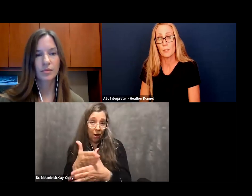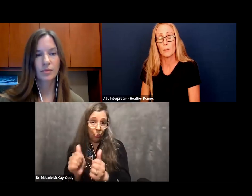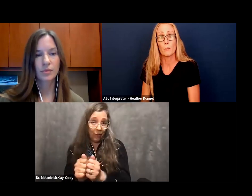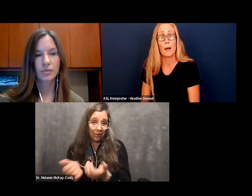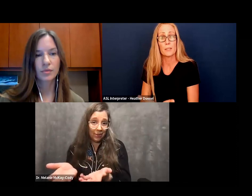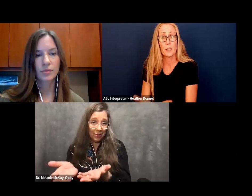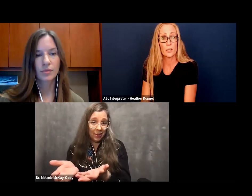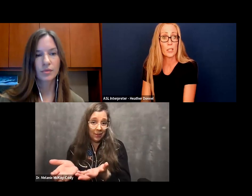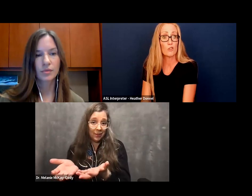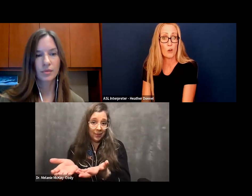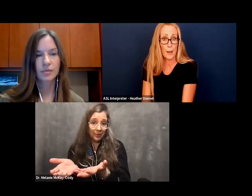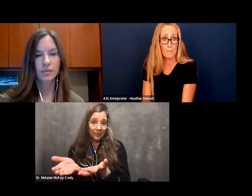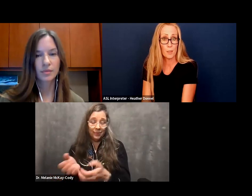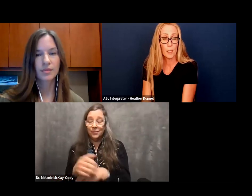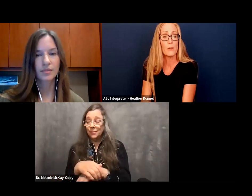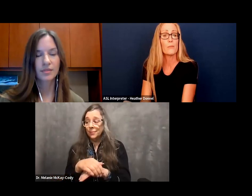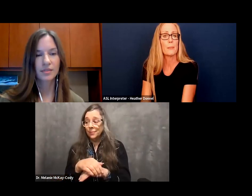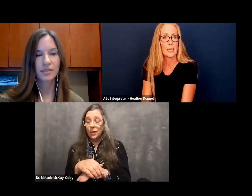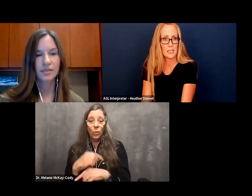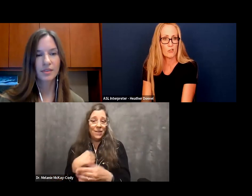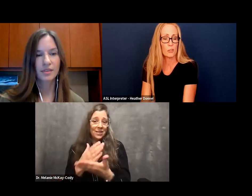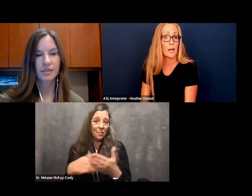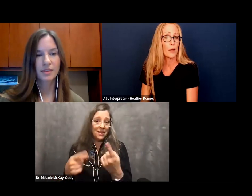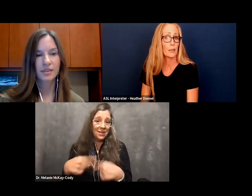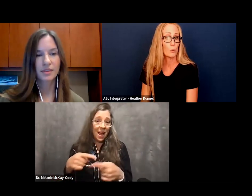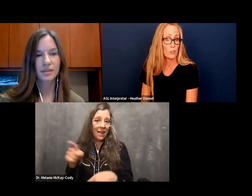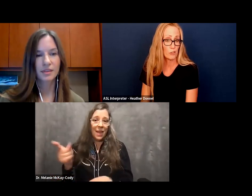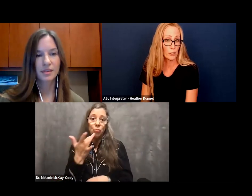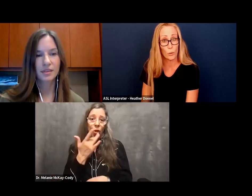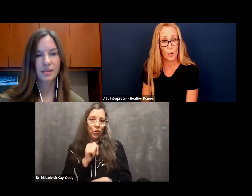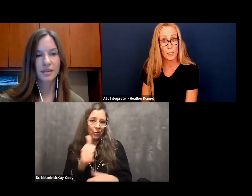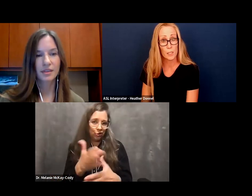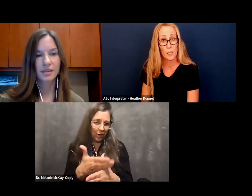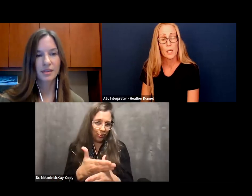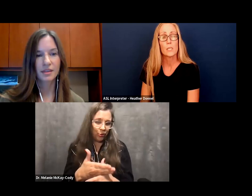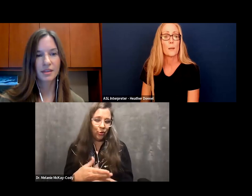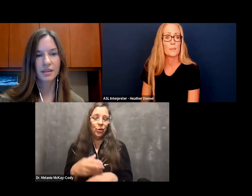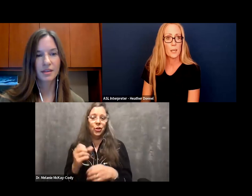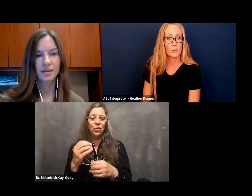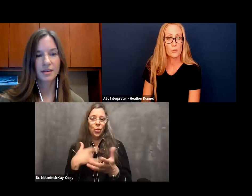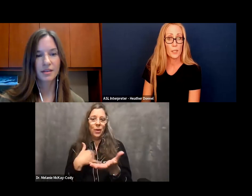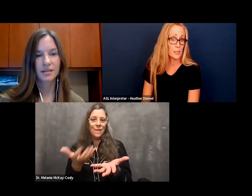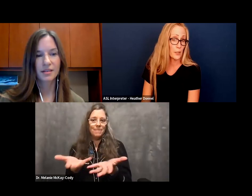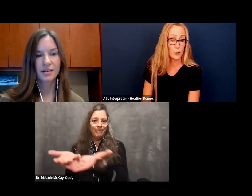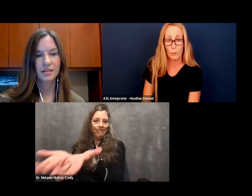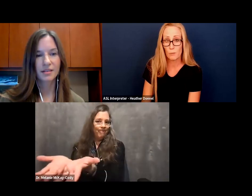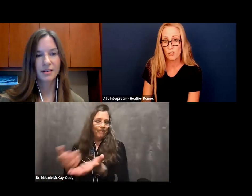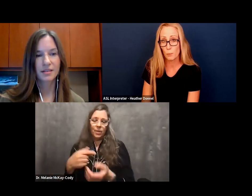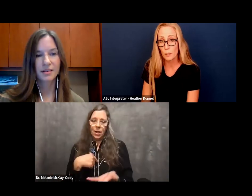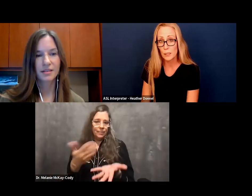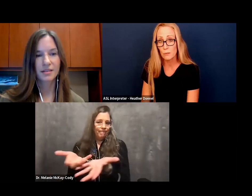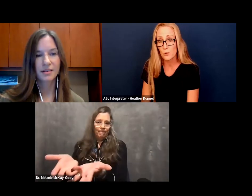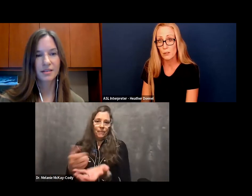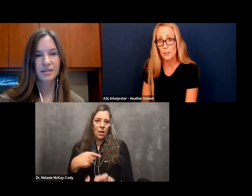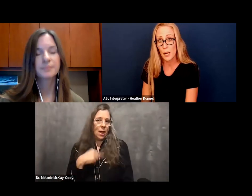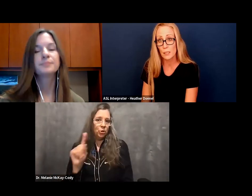developed and we will pass it on to each tribe. And then they make a decision as how that will be shared or not. Some signs are signs that they do not want to be